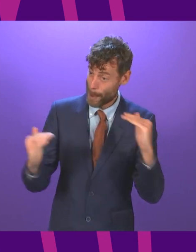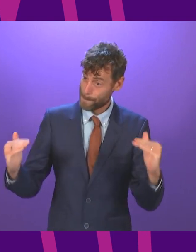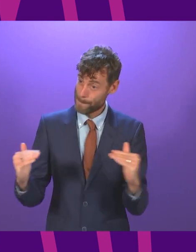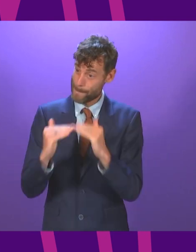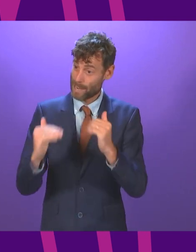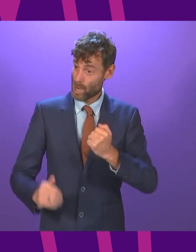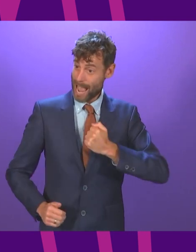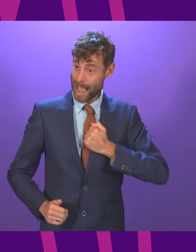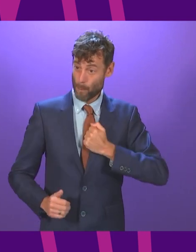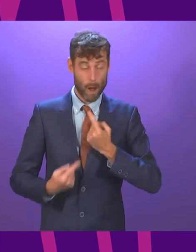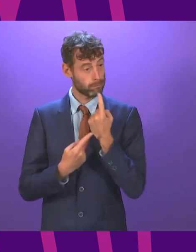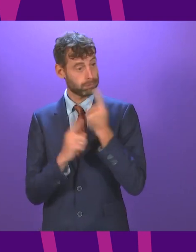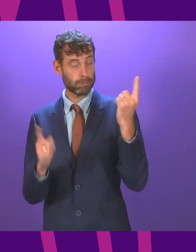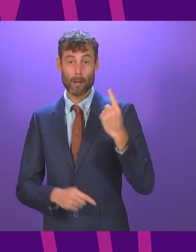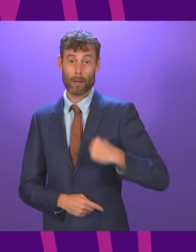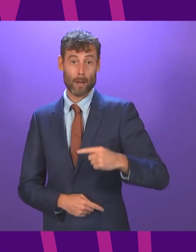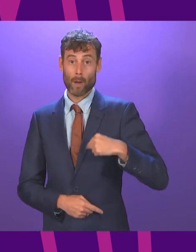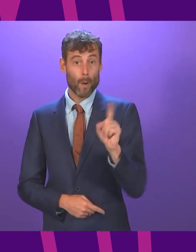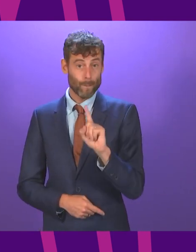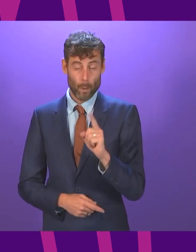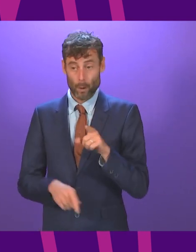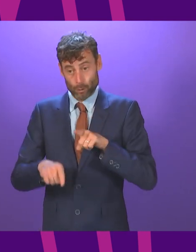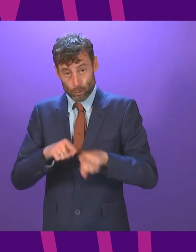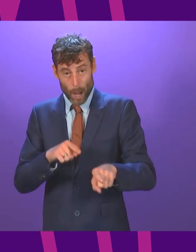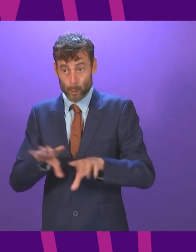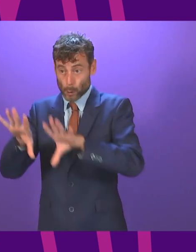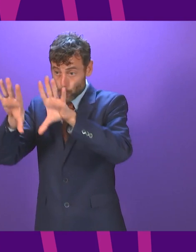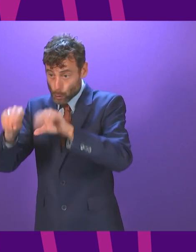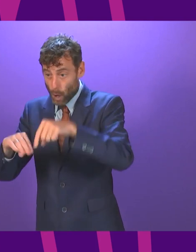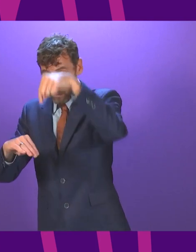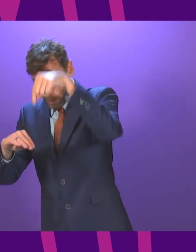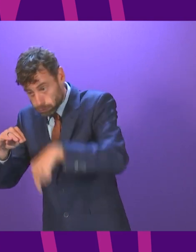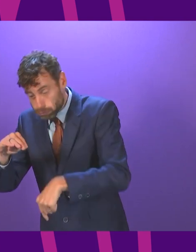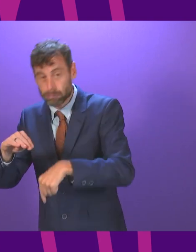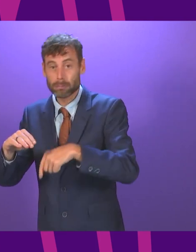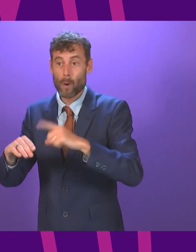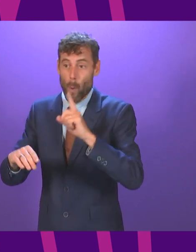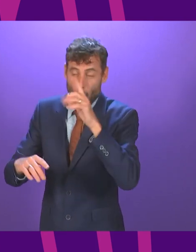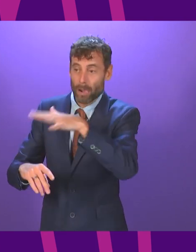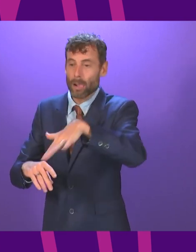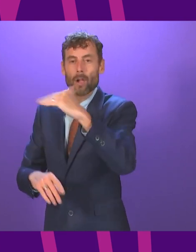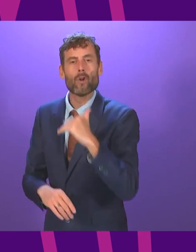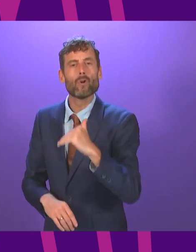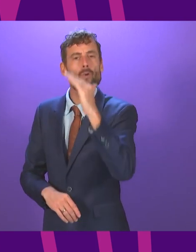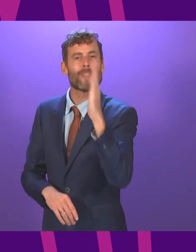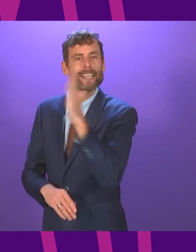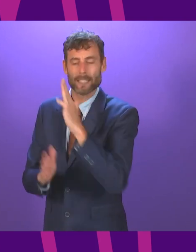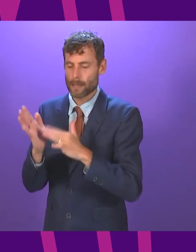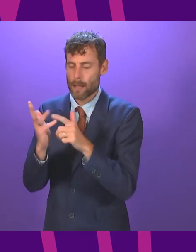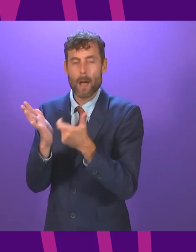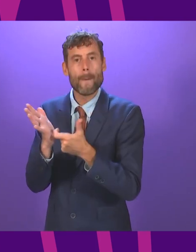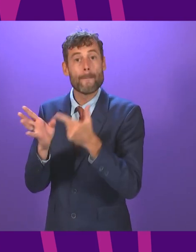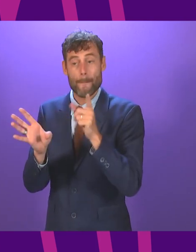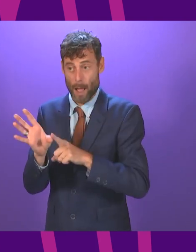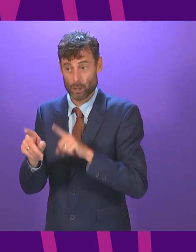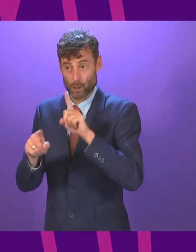government's commitment to a just transition deal for the North East and Moray. So let's hear some substance in place of Mr